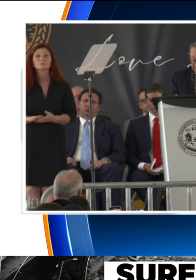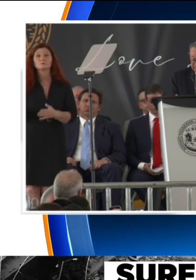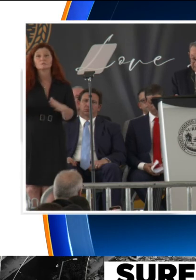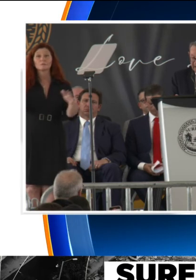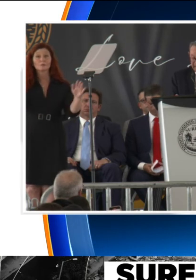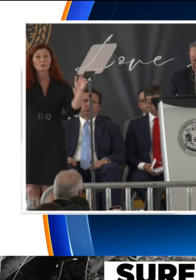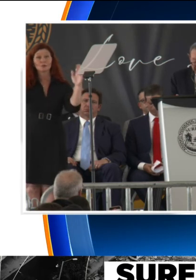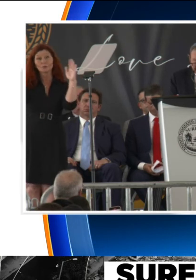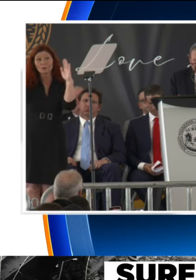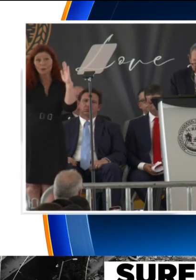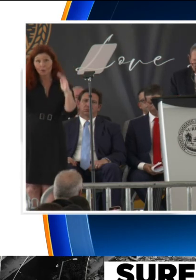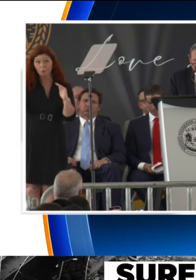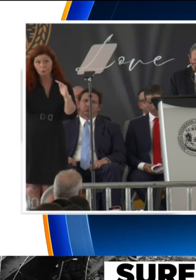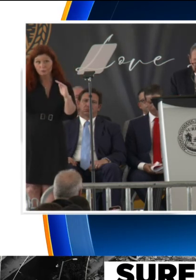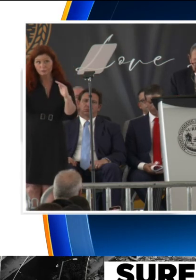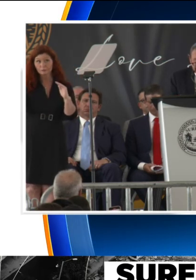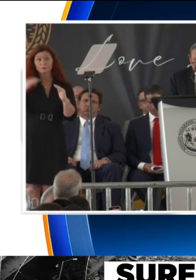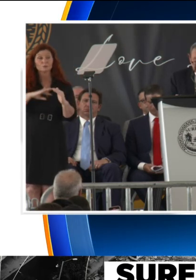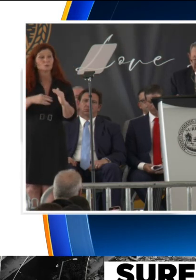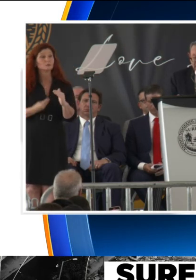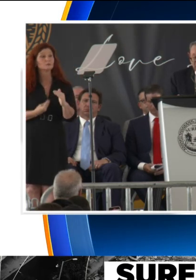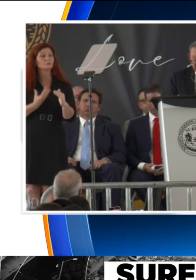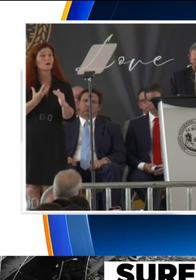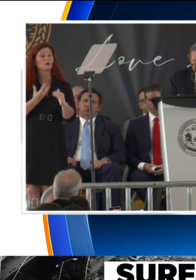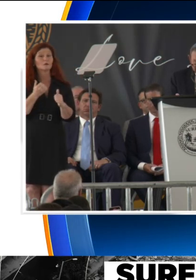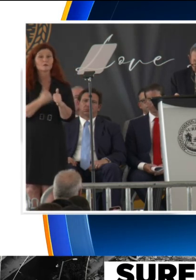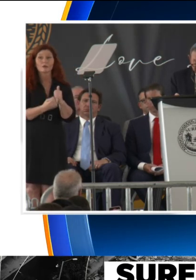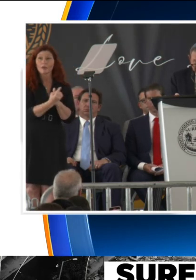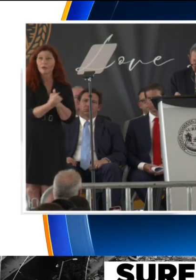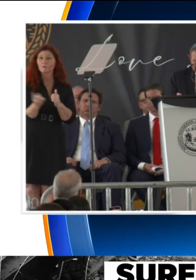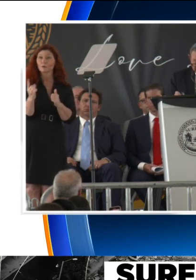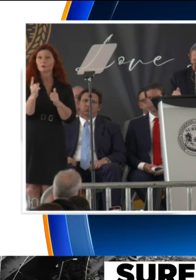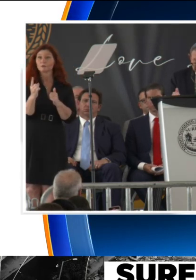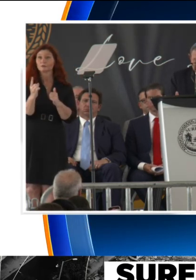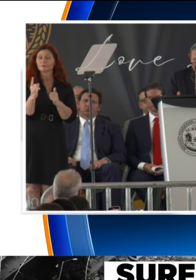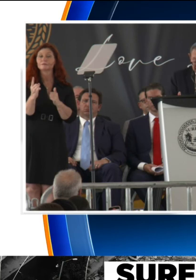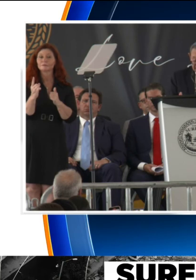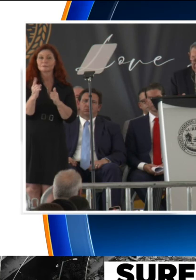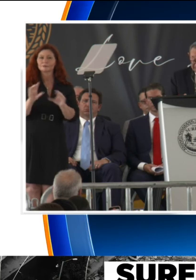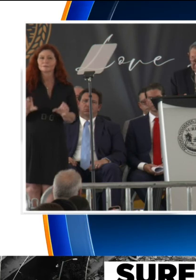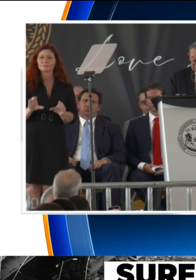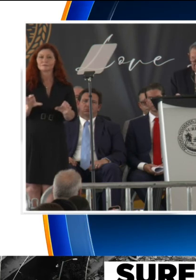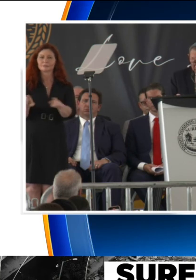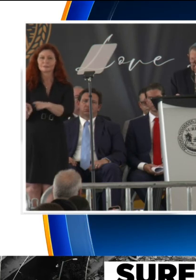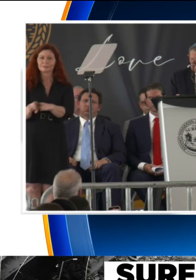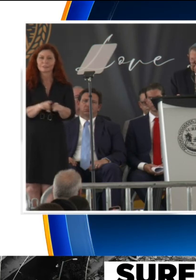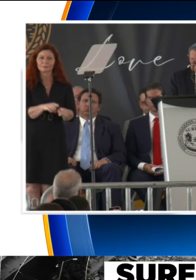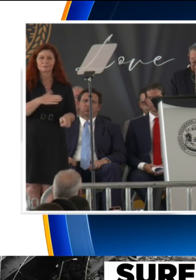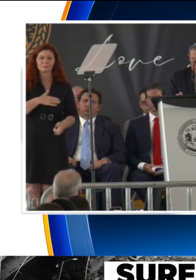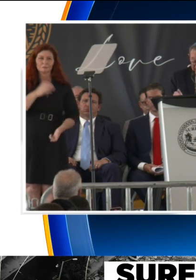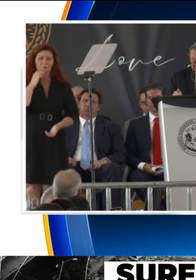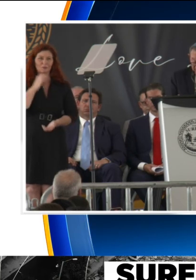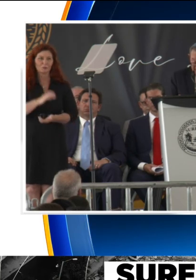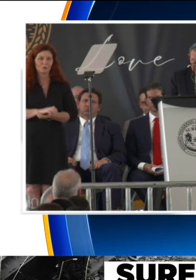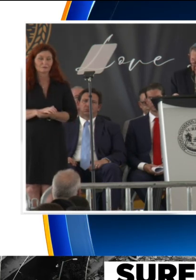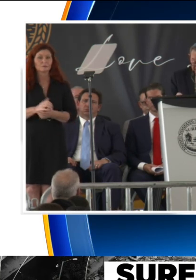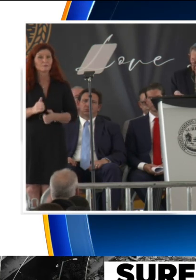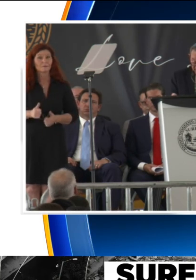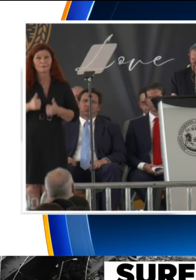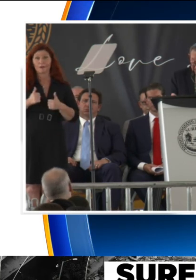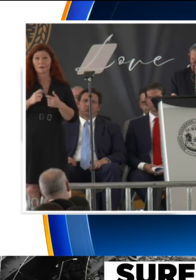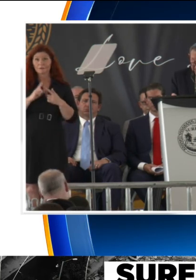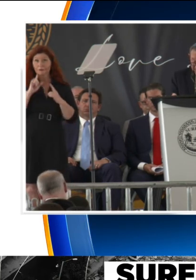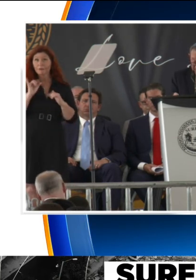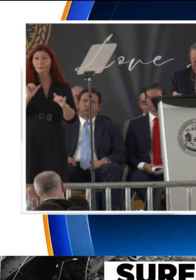to inspire everyone to be more like Judy. Life is short, and we need